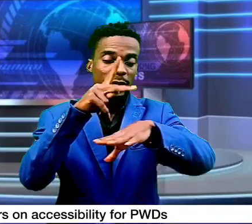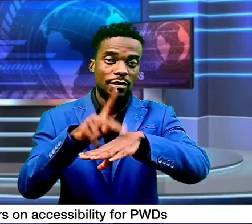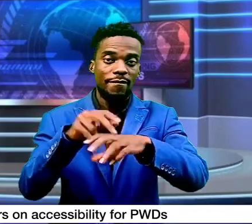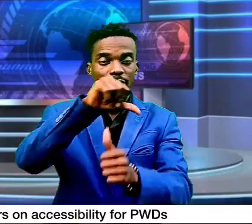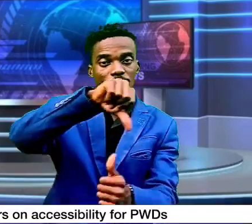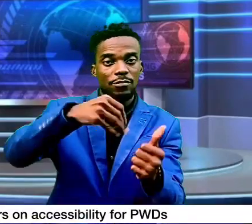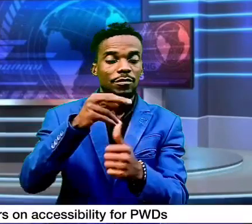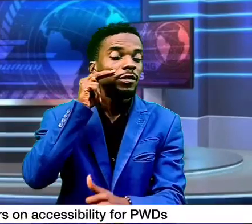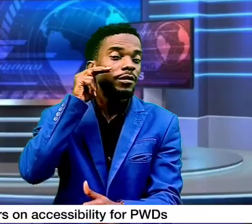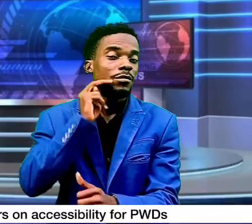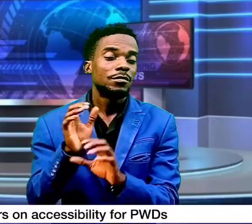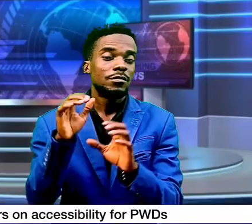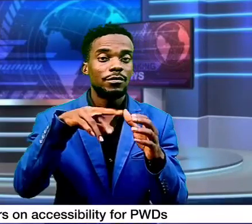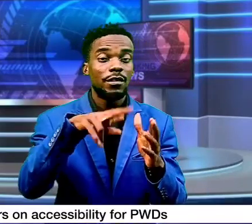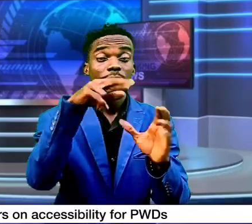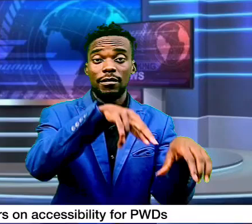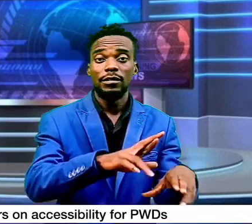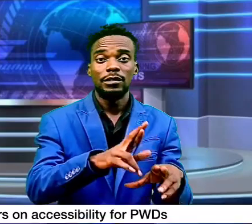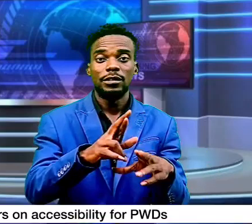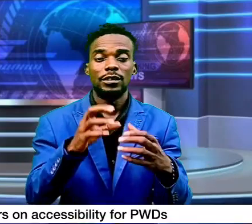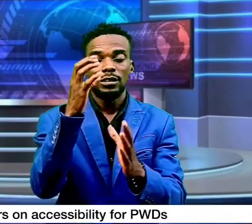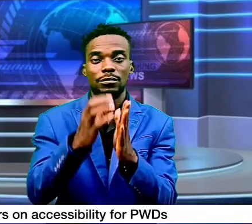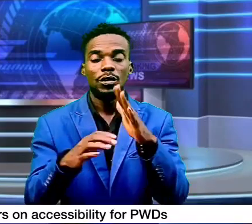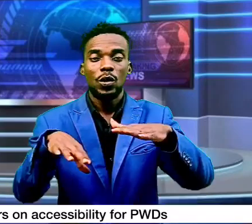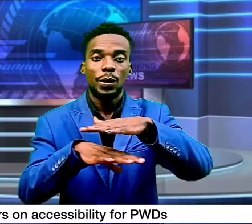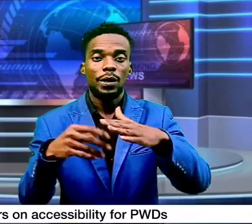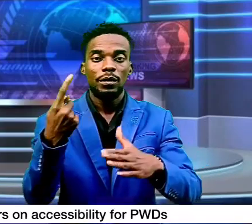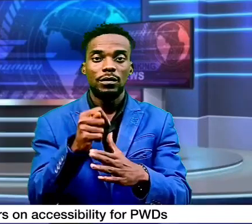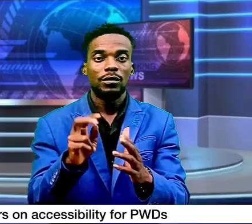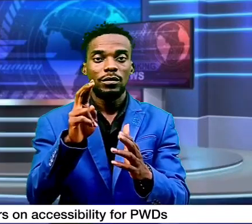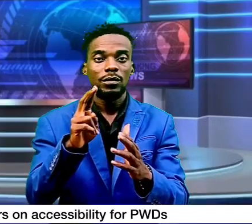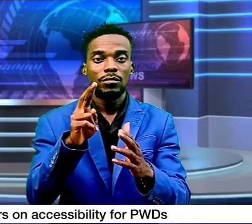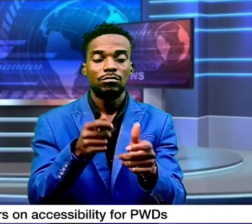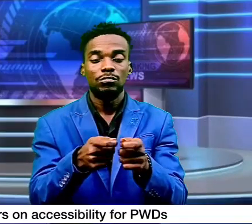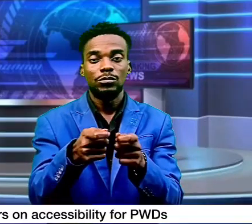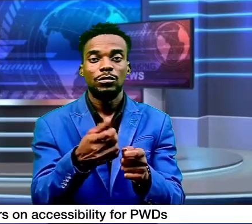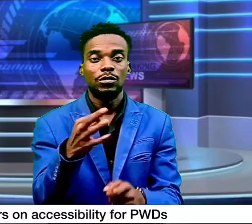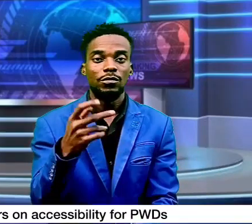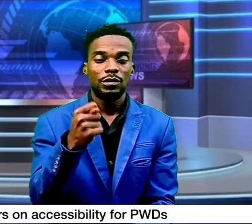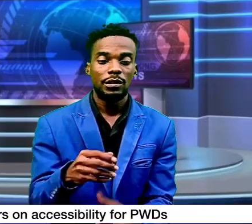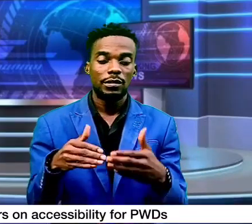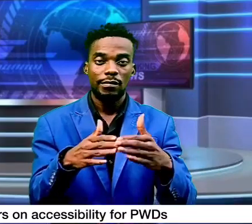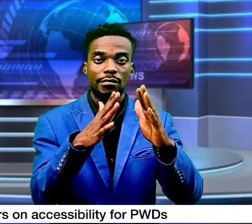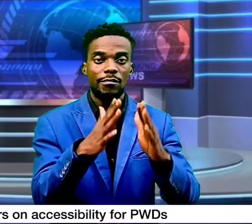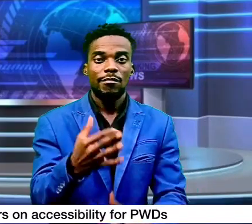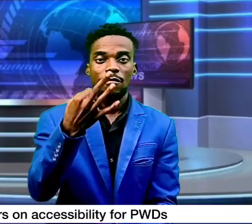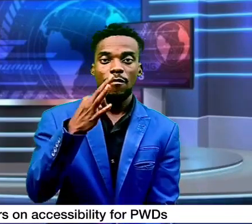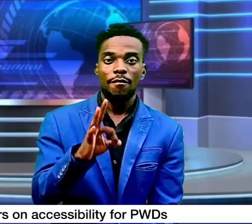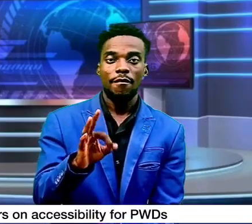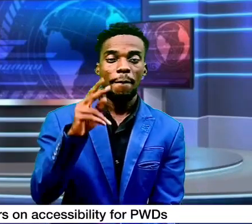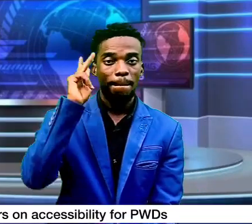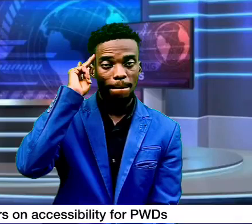river chapter under the auspices of the directorate of